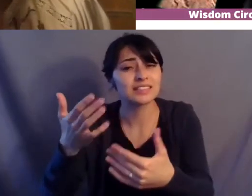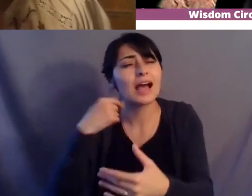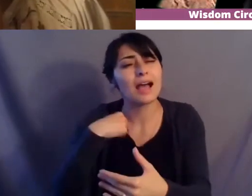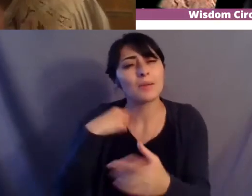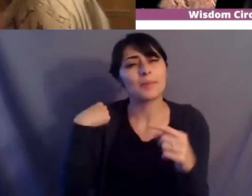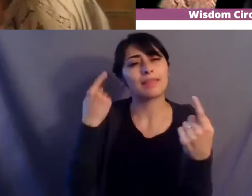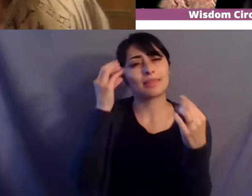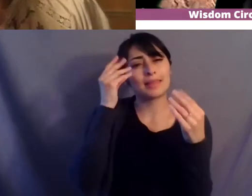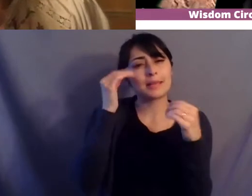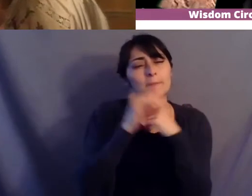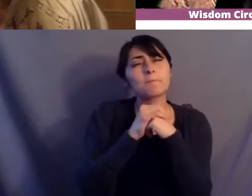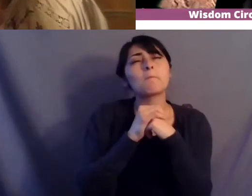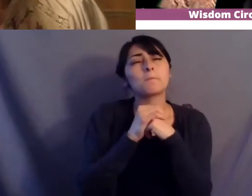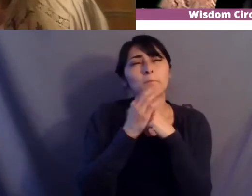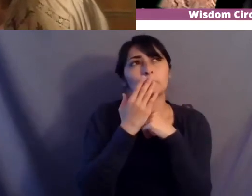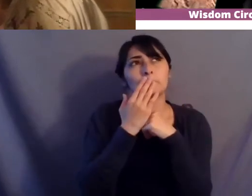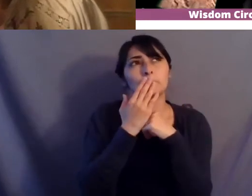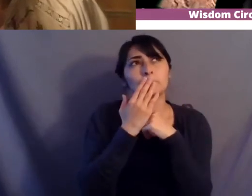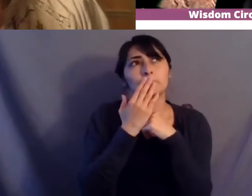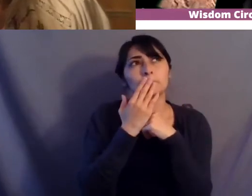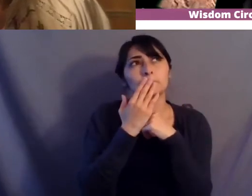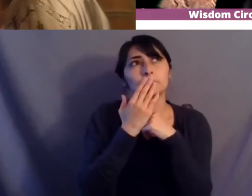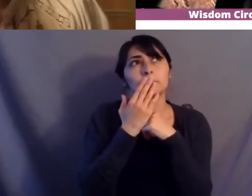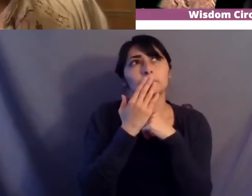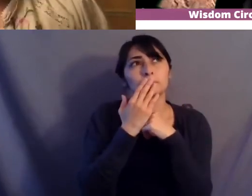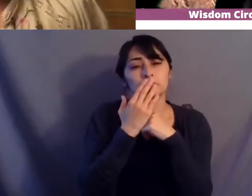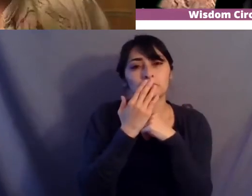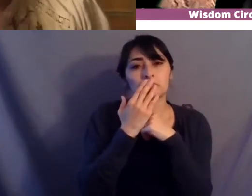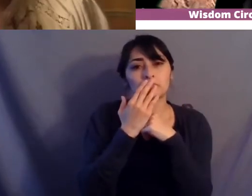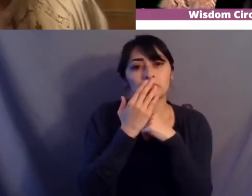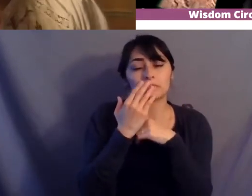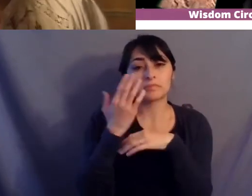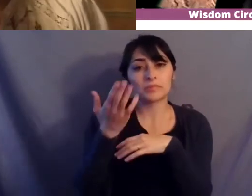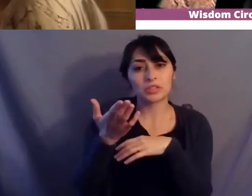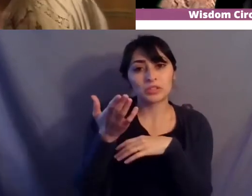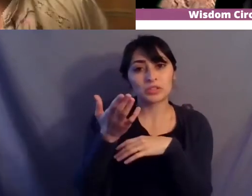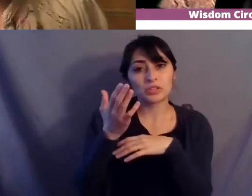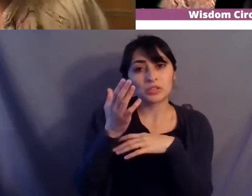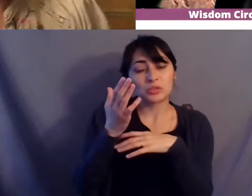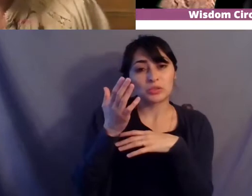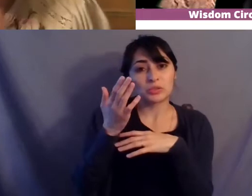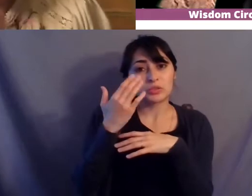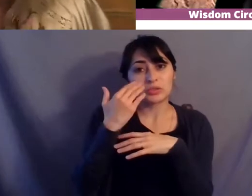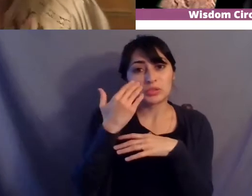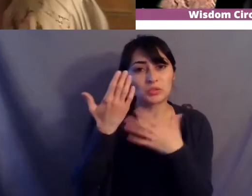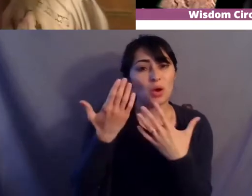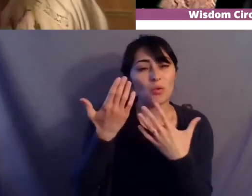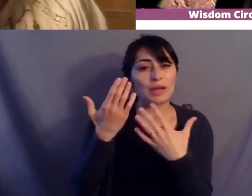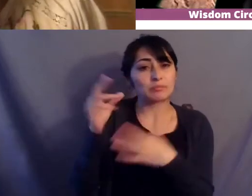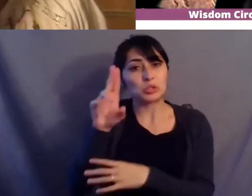by the time you get to um you know the formation of the united states